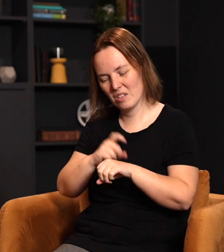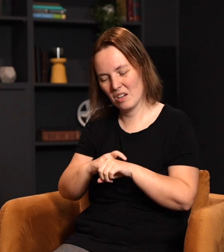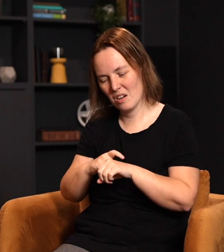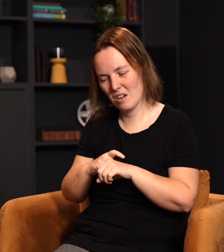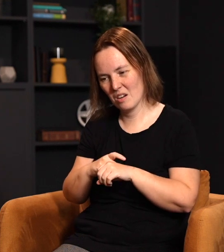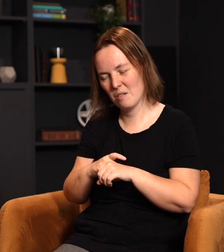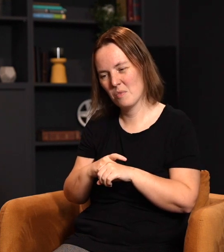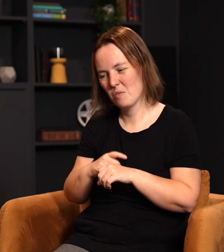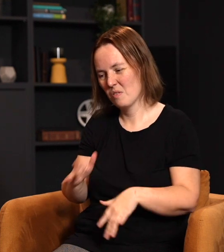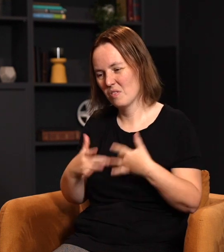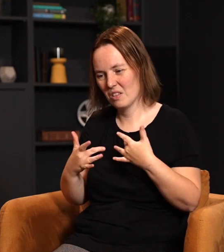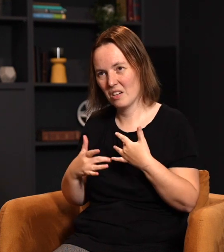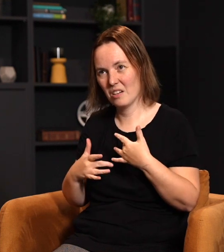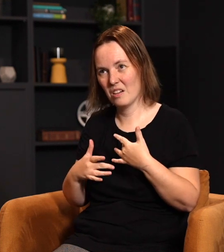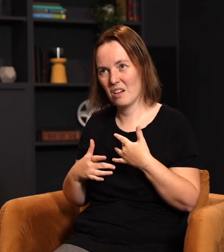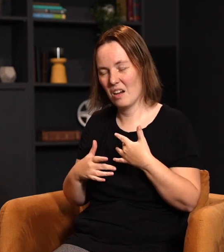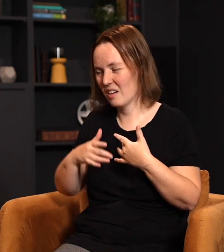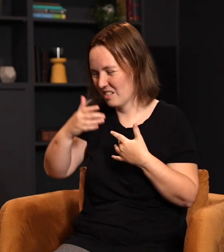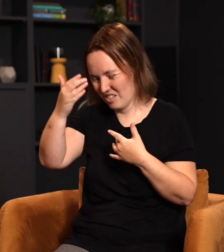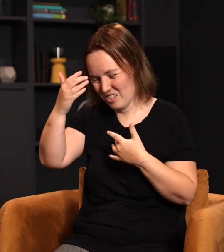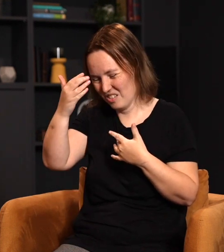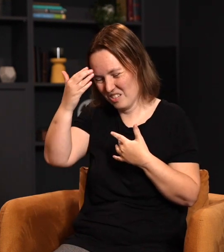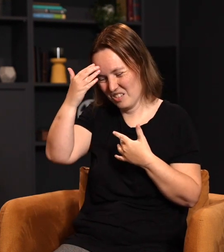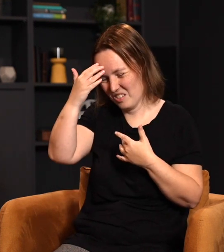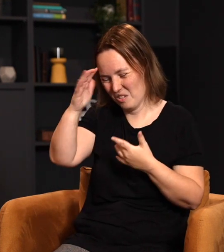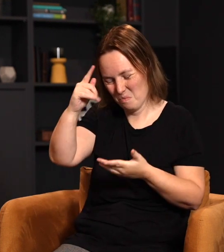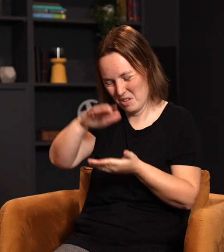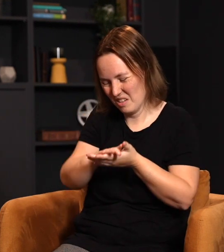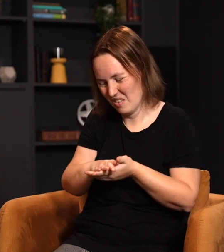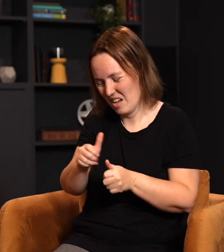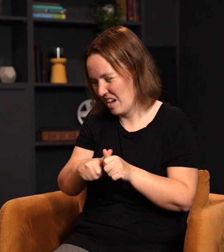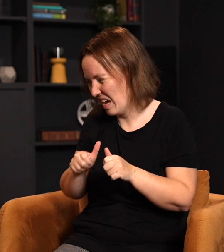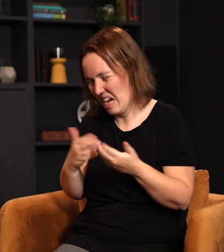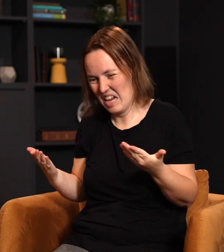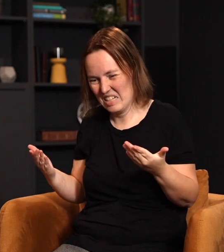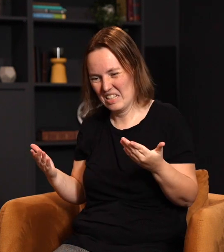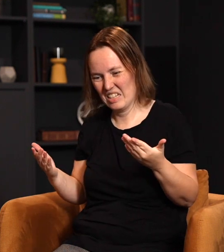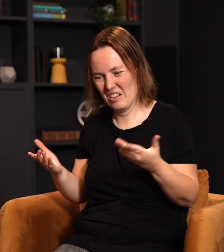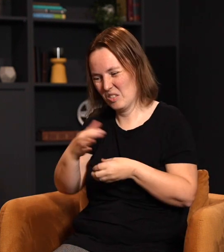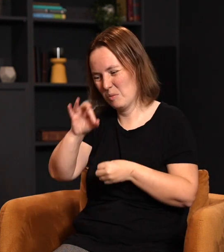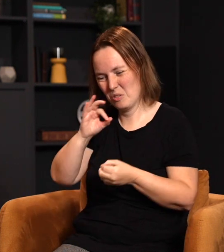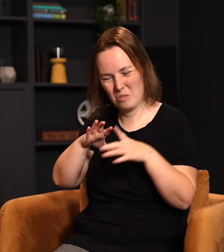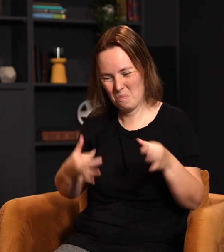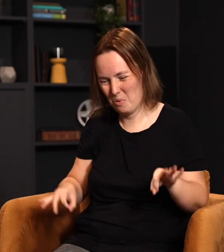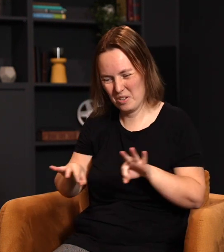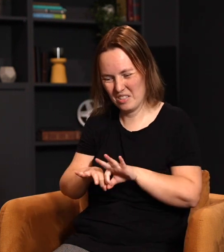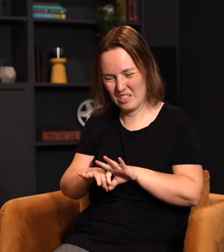feel like I don't really believe anything of spiritual significance is ever going to happen through me. I just kind of feel like I'm done. And it